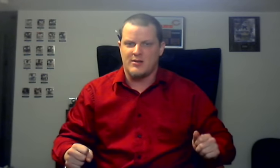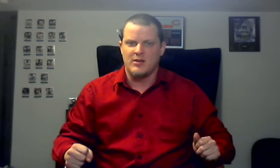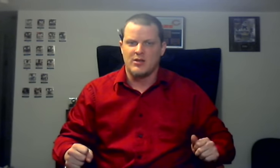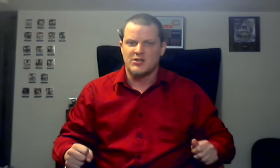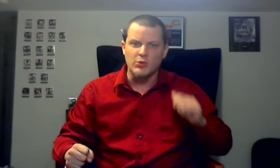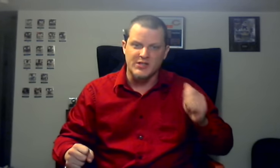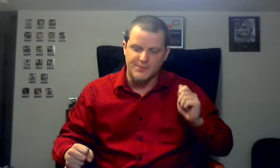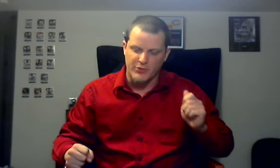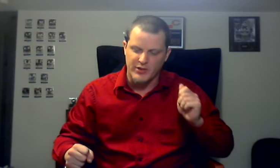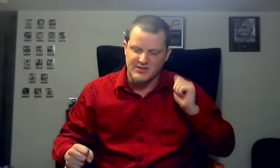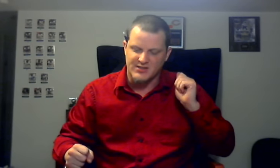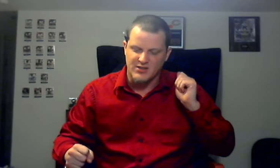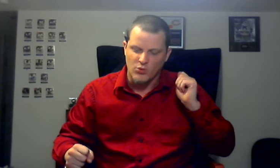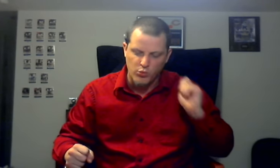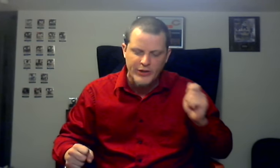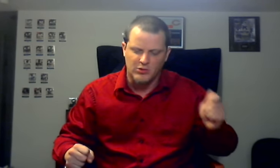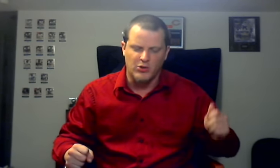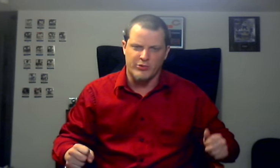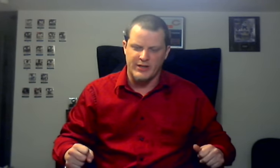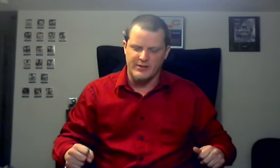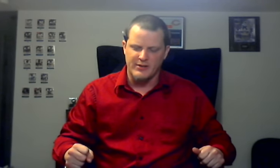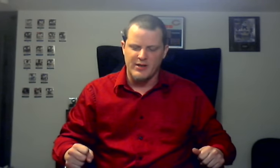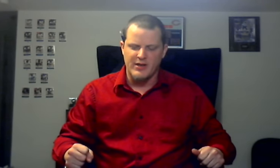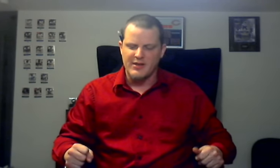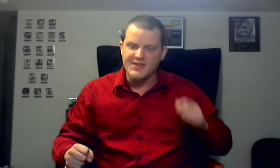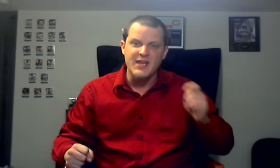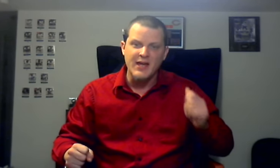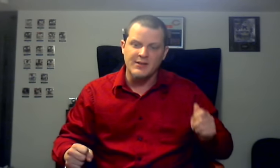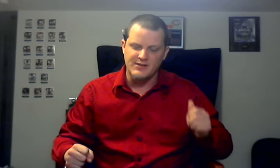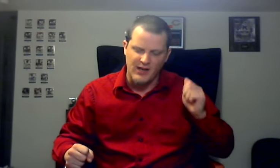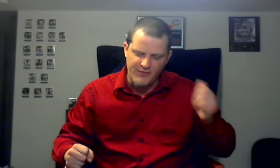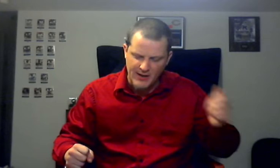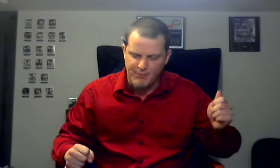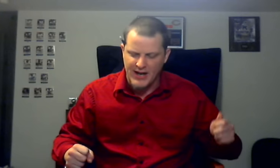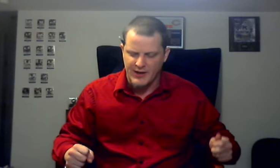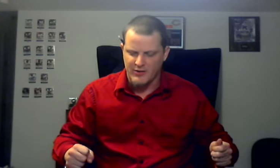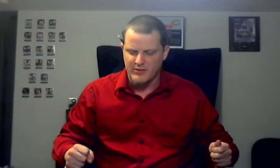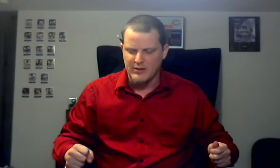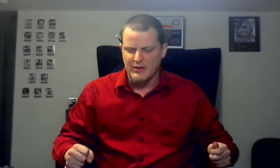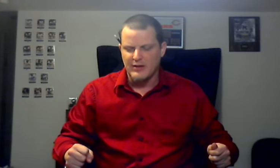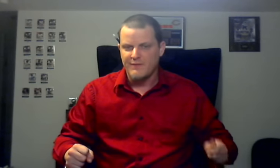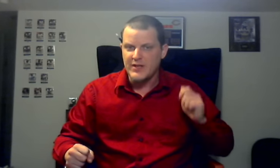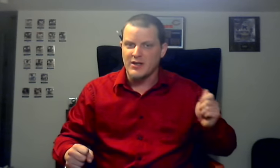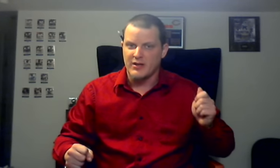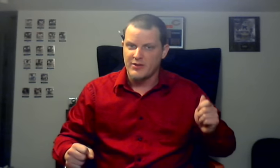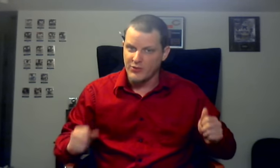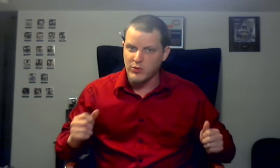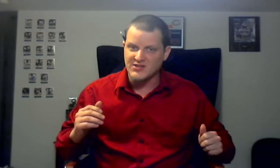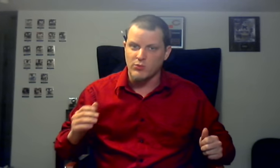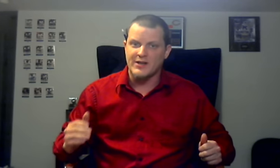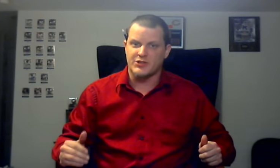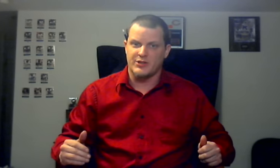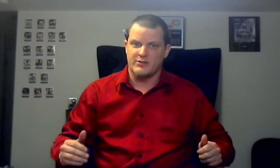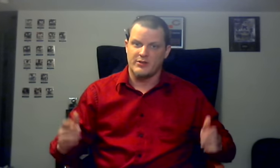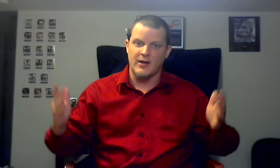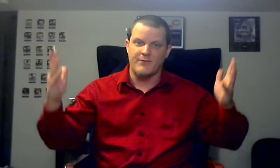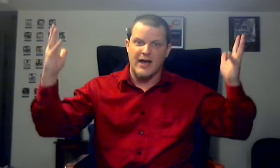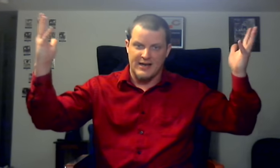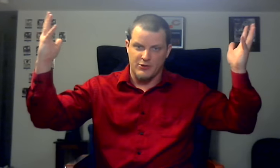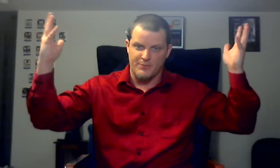to experience real glory, the end of an empire, via the resurrection of a higher